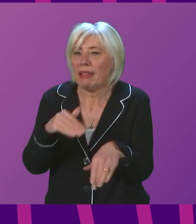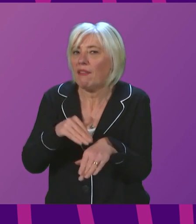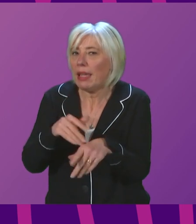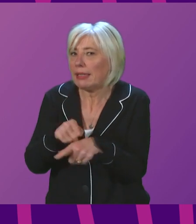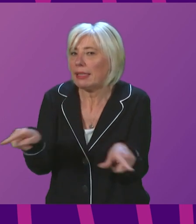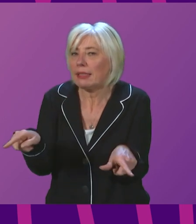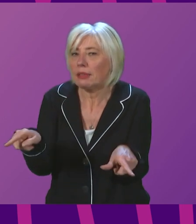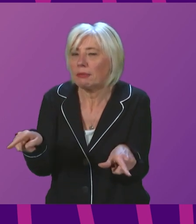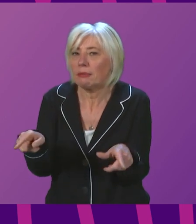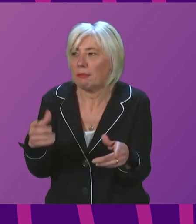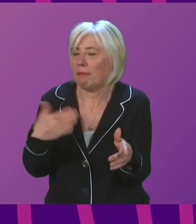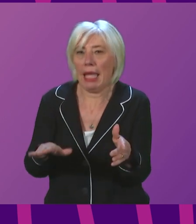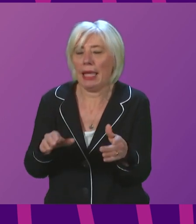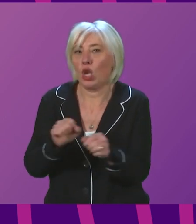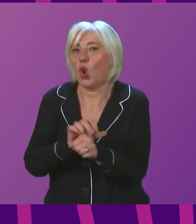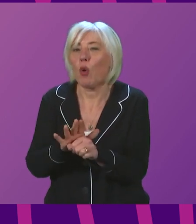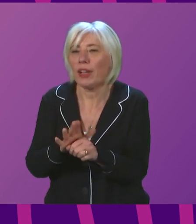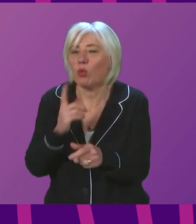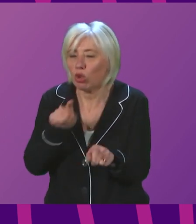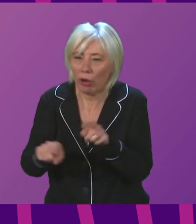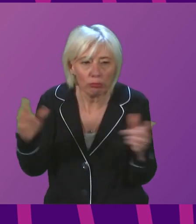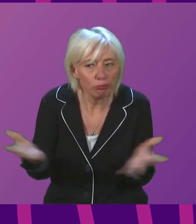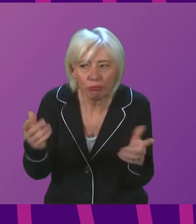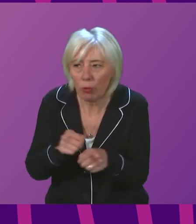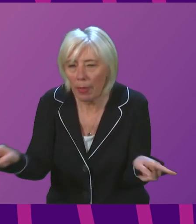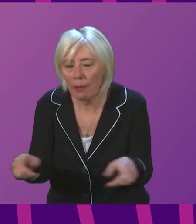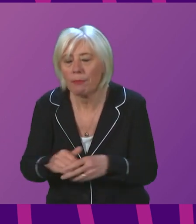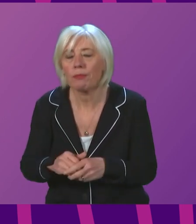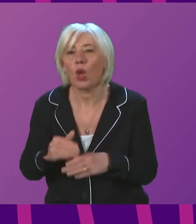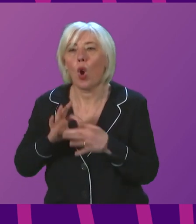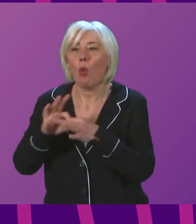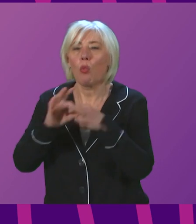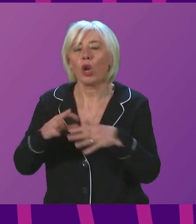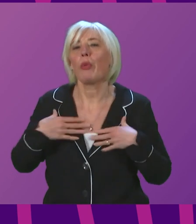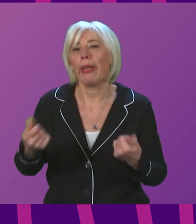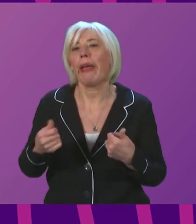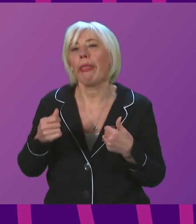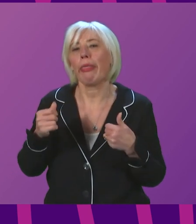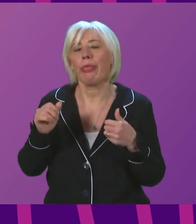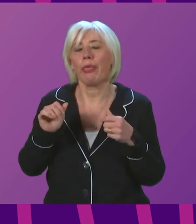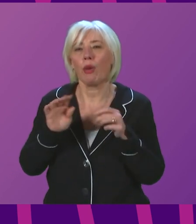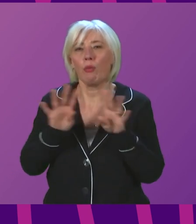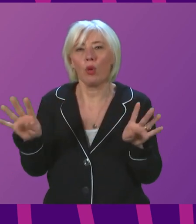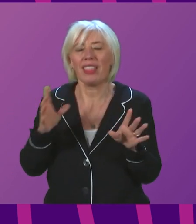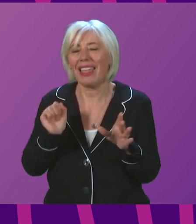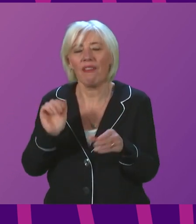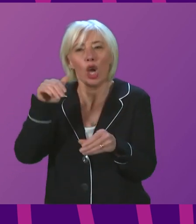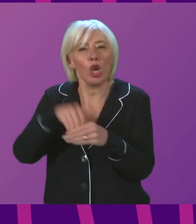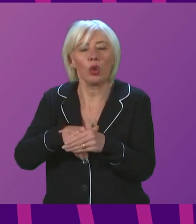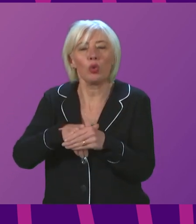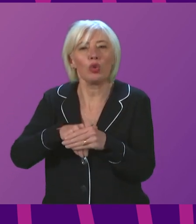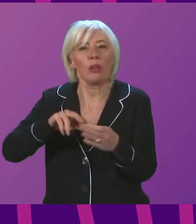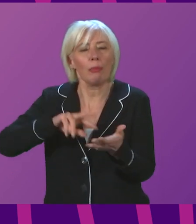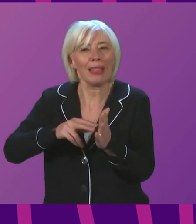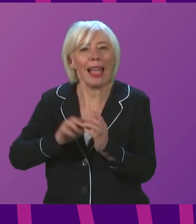key grouping there. We are working with health boards. Health boards have inclusion plans within the vaccination